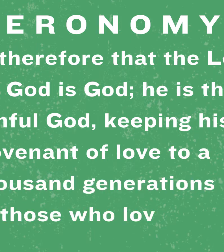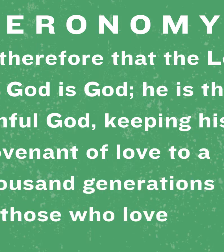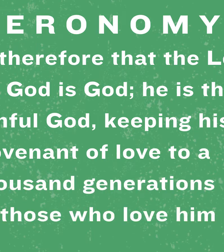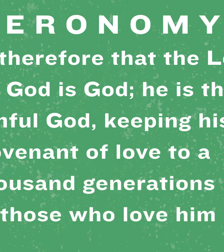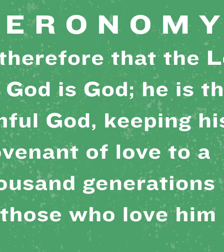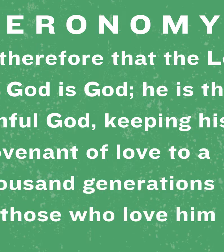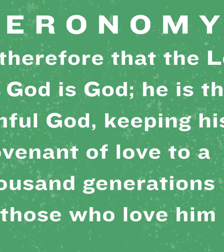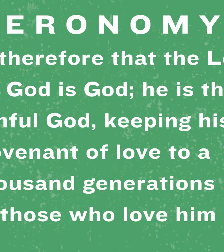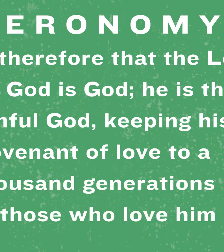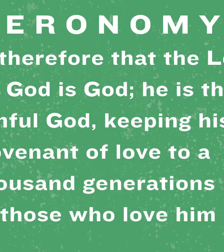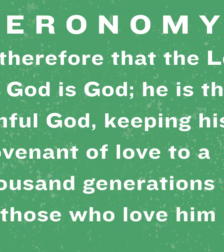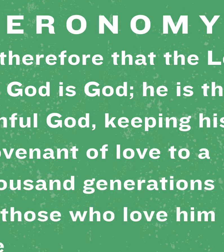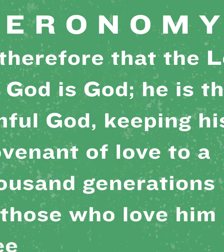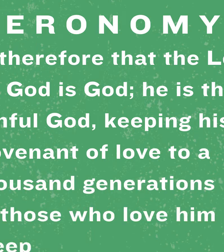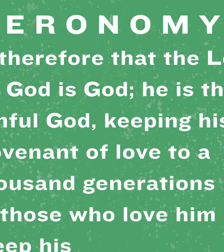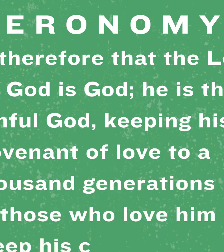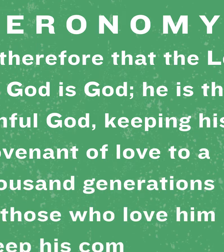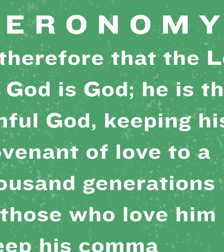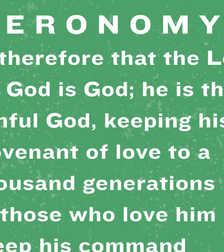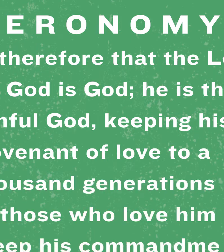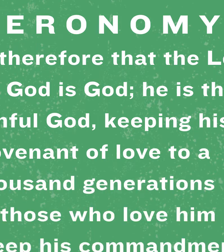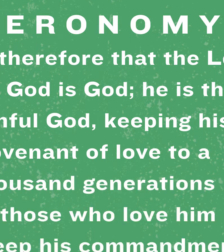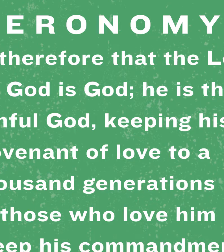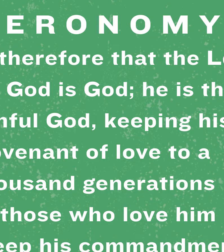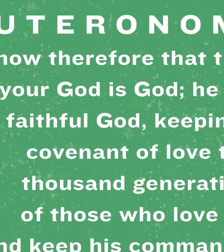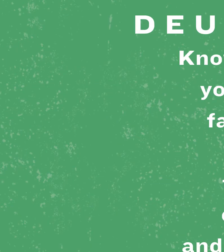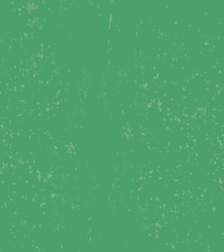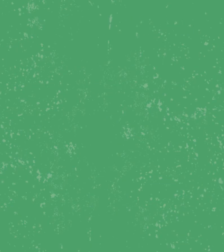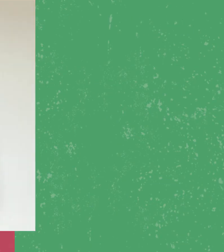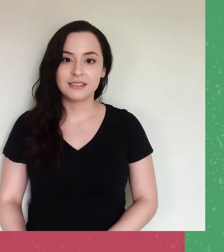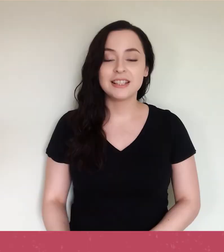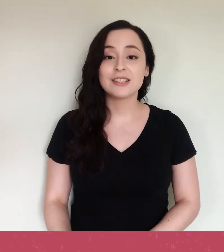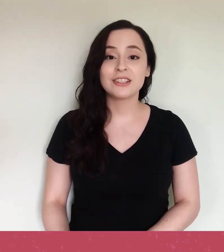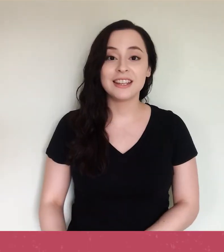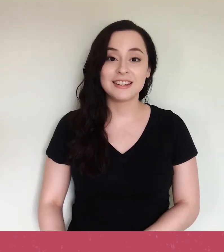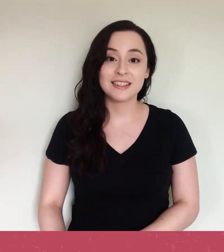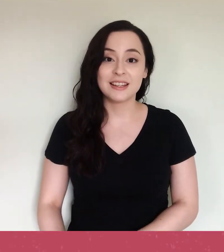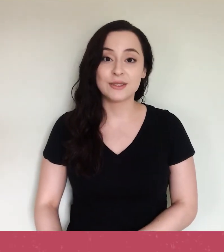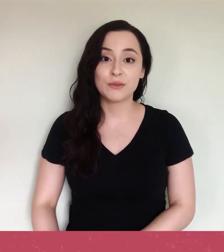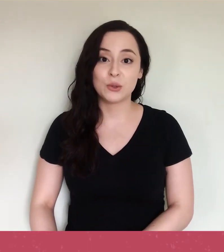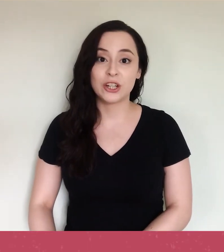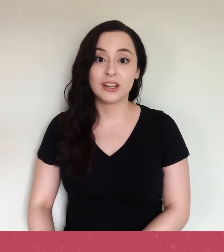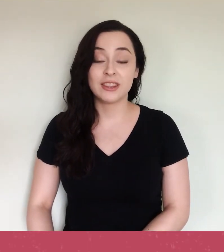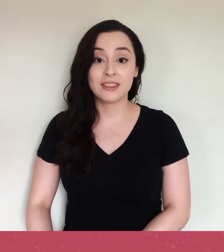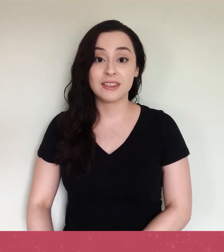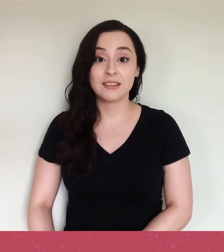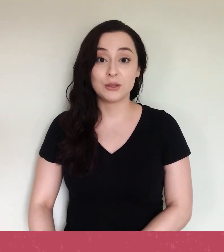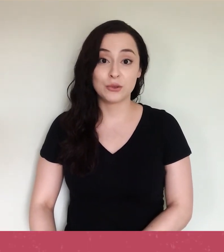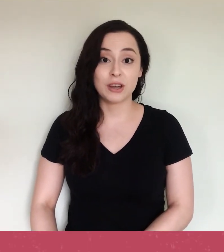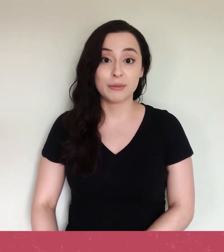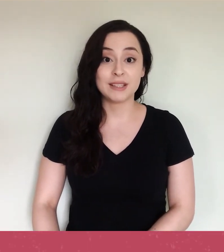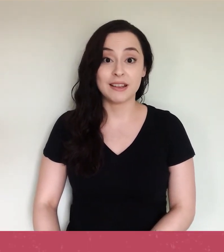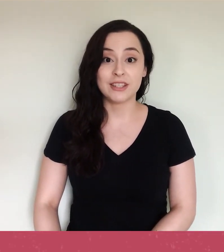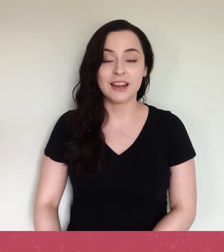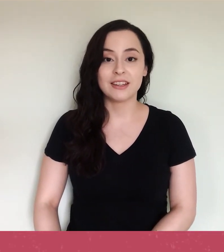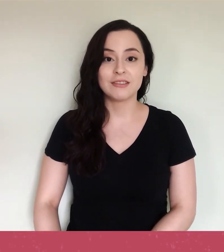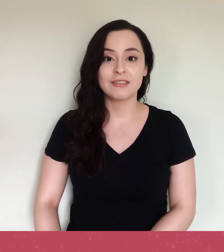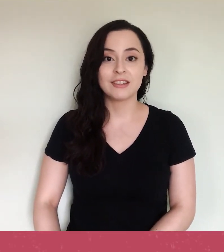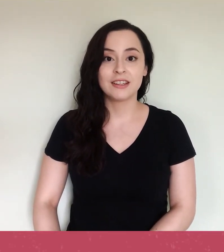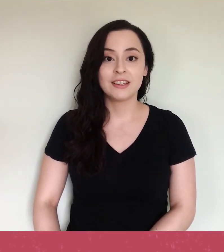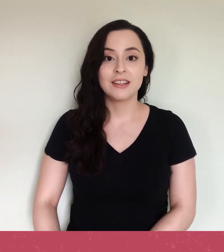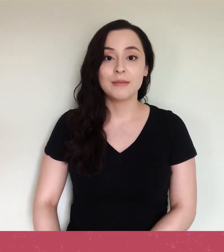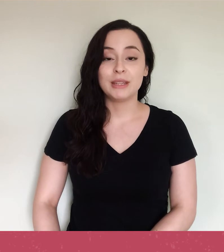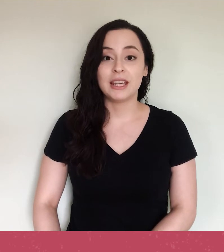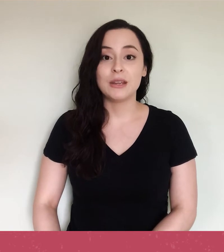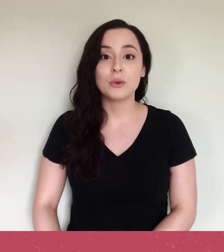of those who love him and keep his commandments. Let's learn the hand signs for Deuteronomy 7, 9.